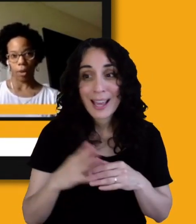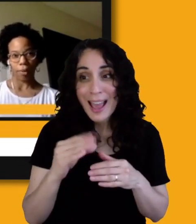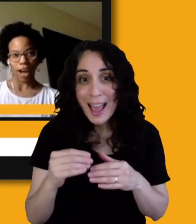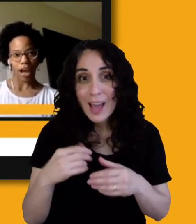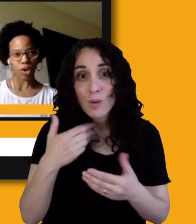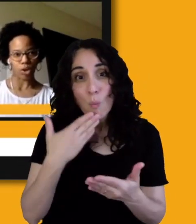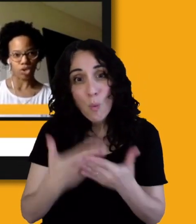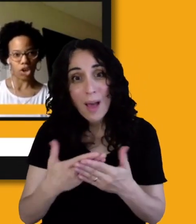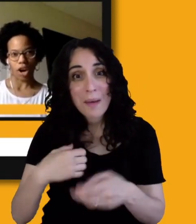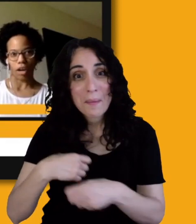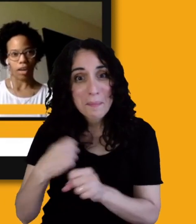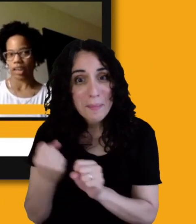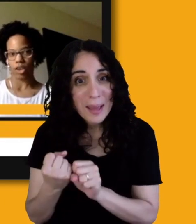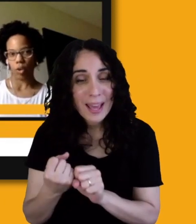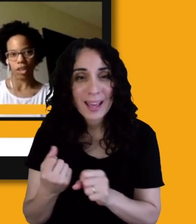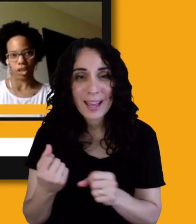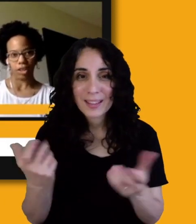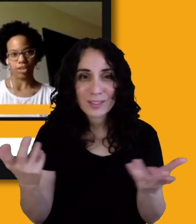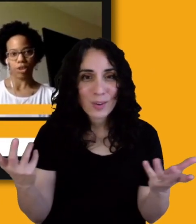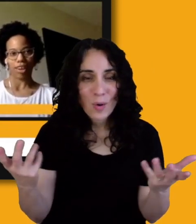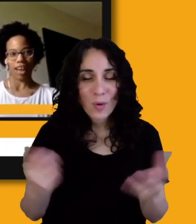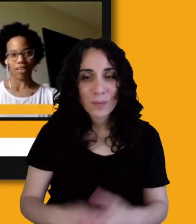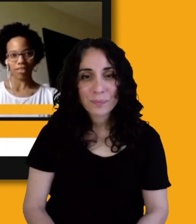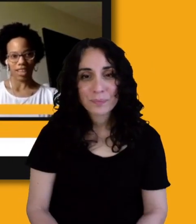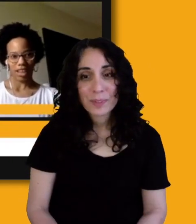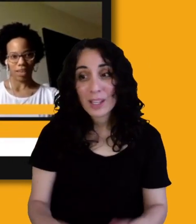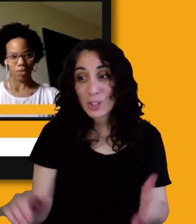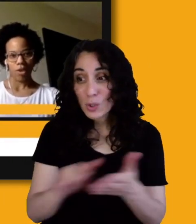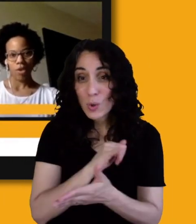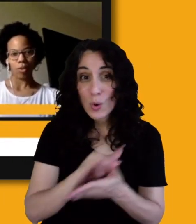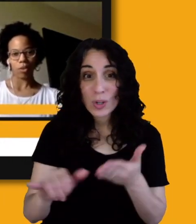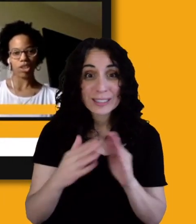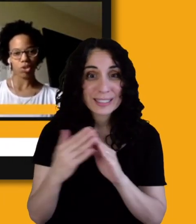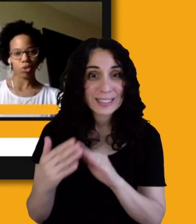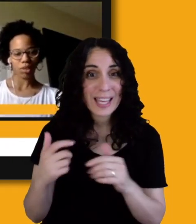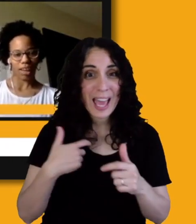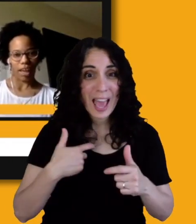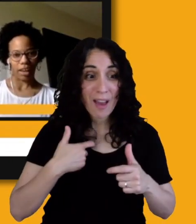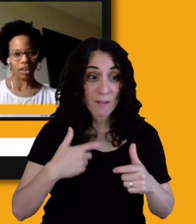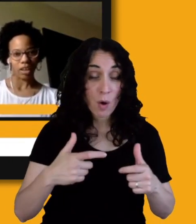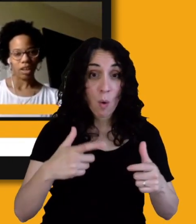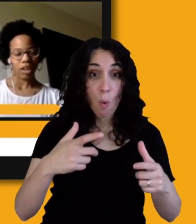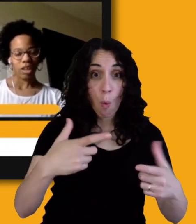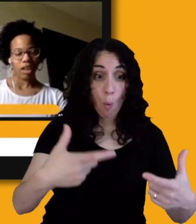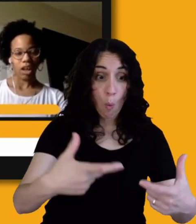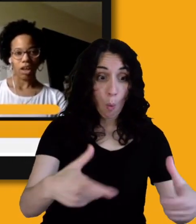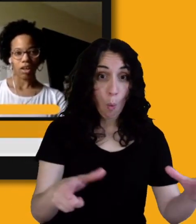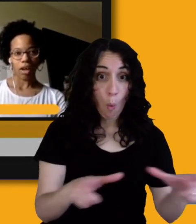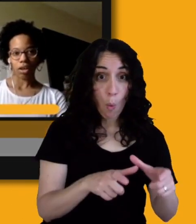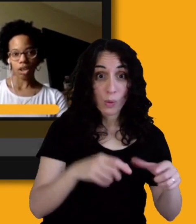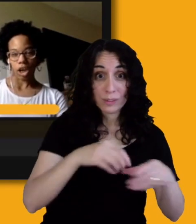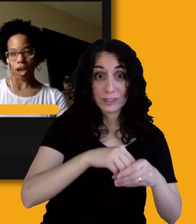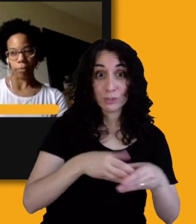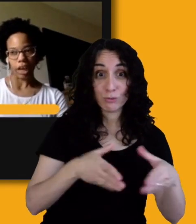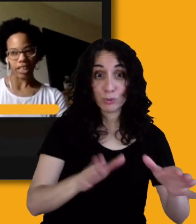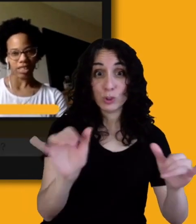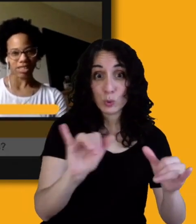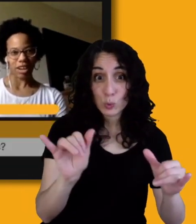potholes are like no other. So a lot of times when we do get curb cuts, they're